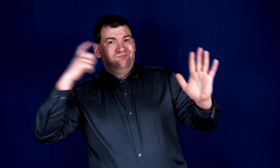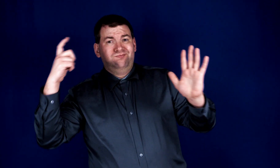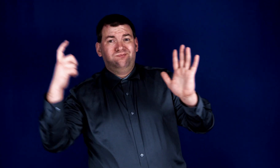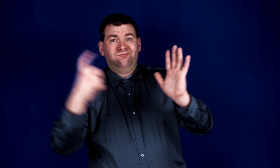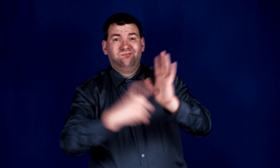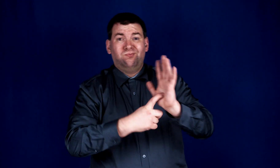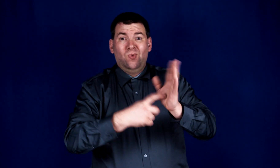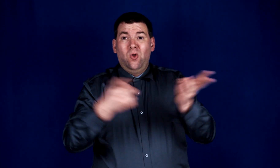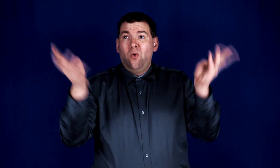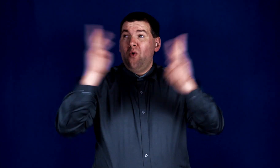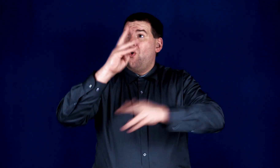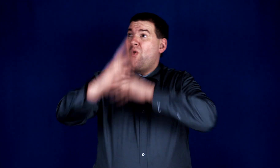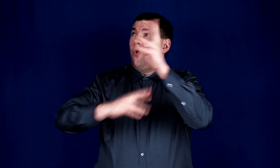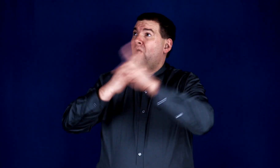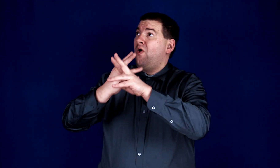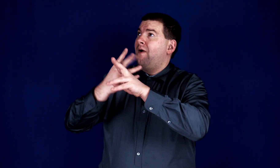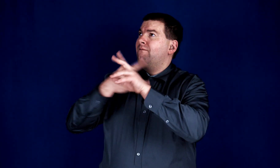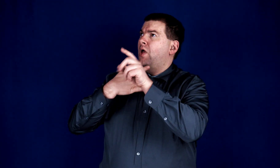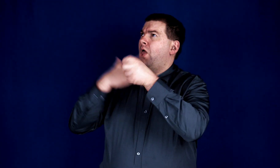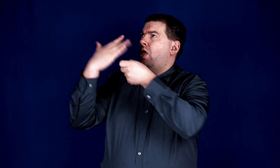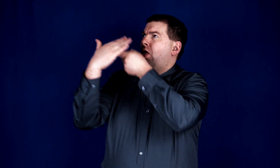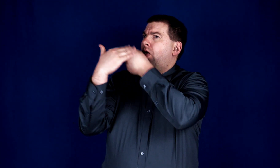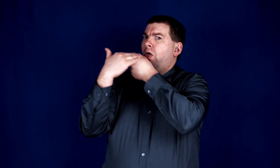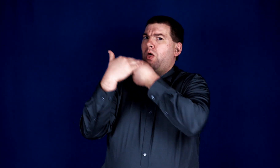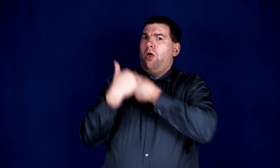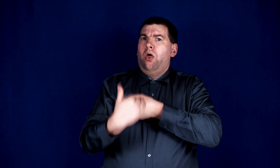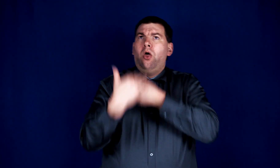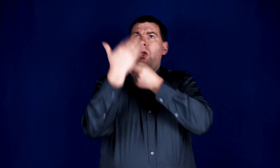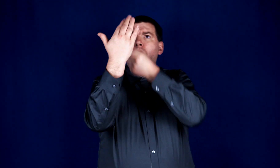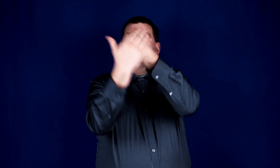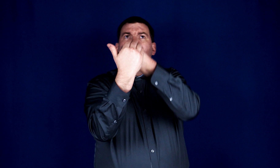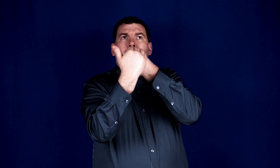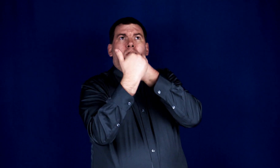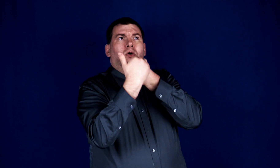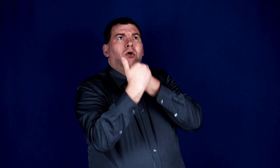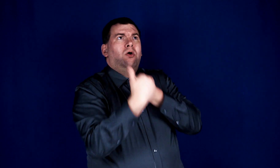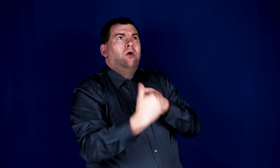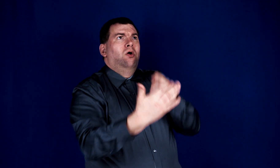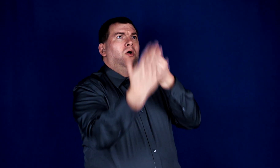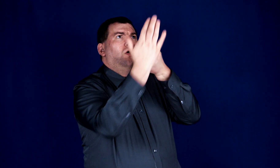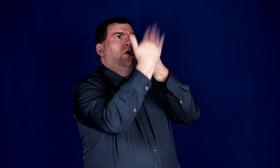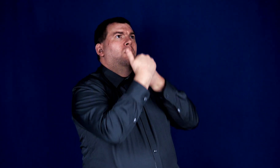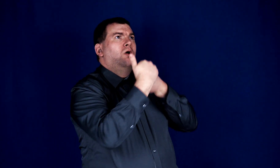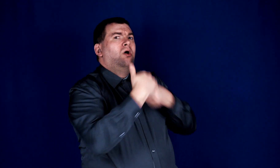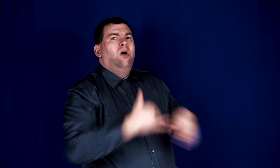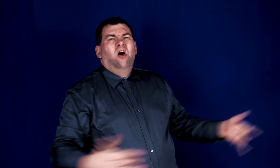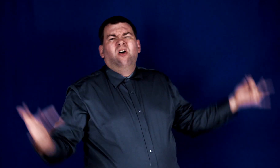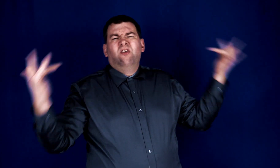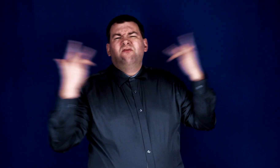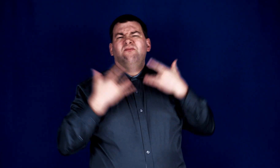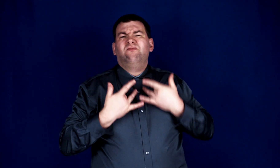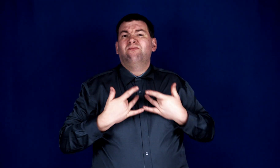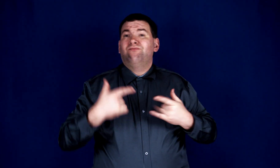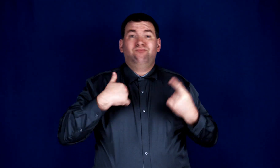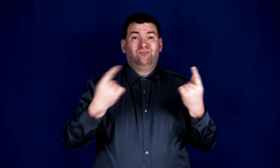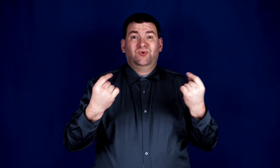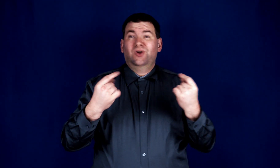When the world closes in and presses me I